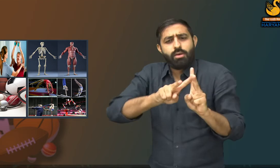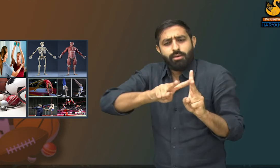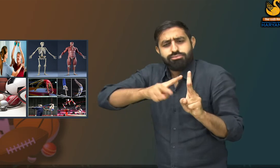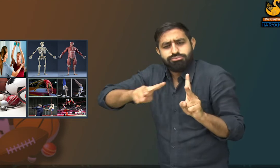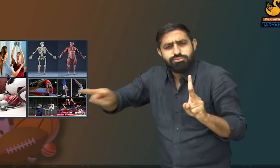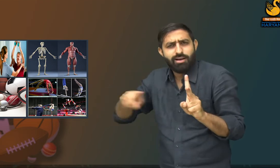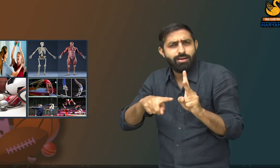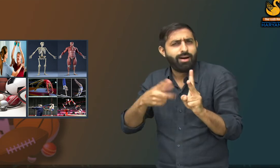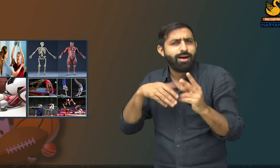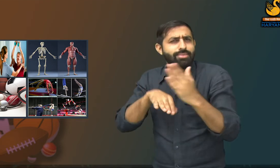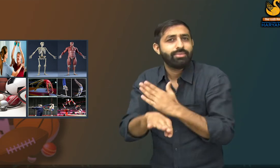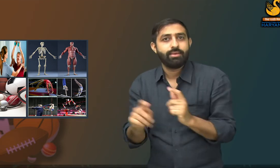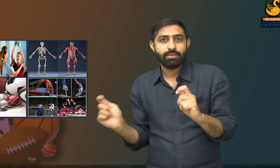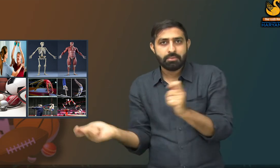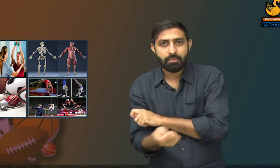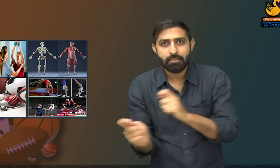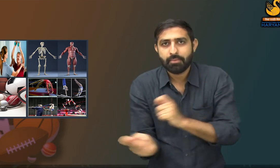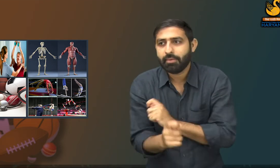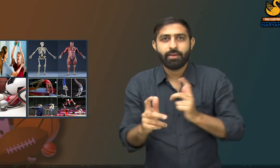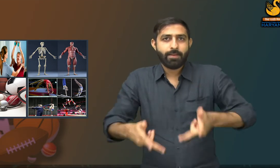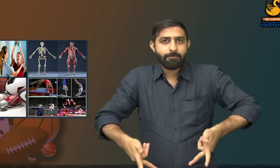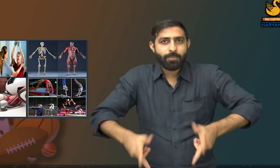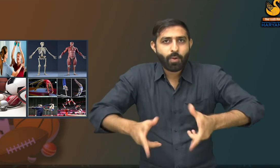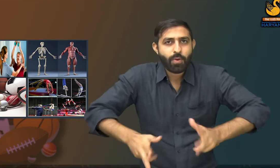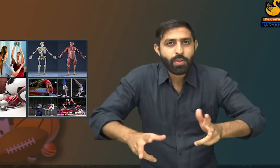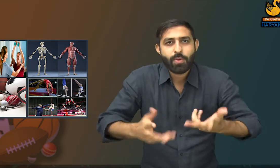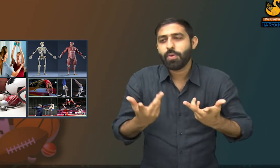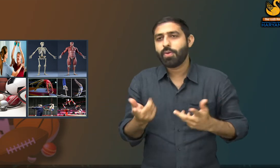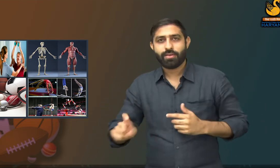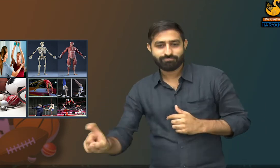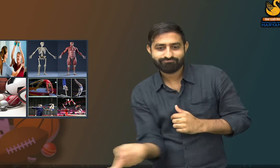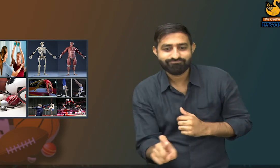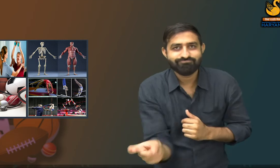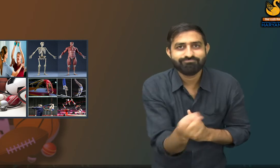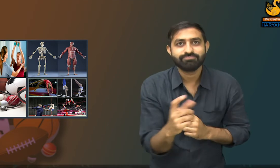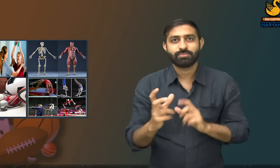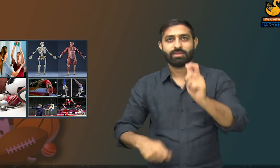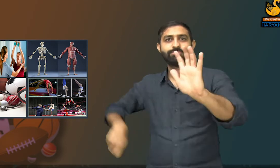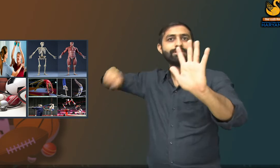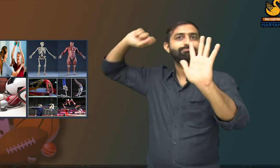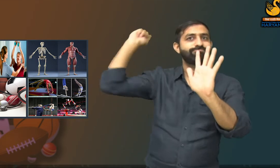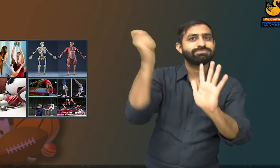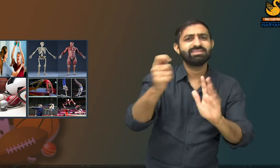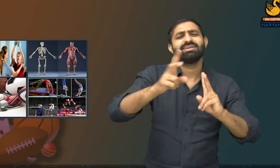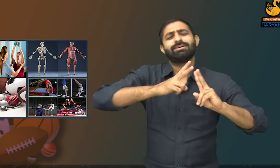such as cricket, football, hockey, tennis